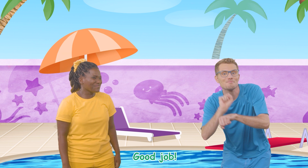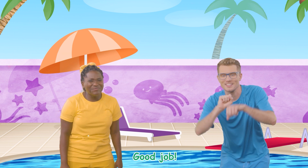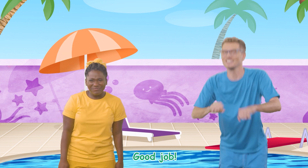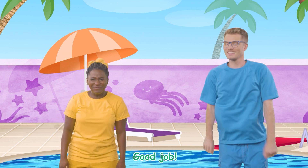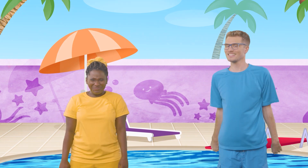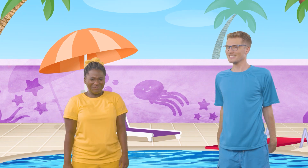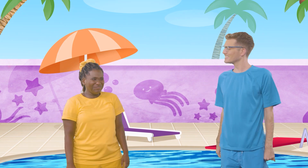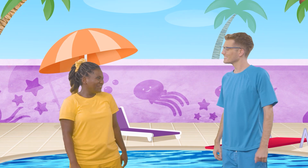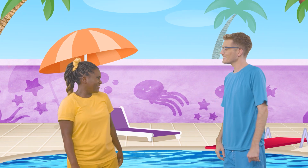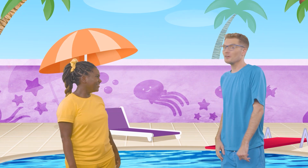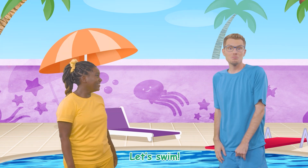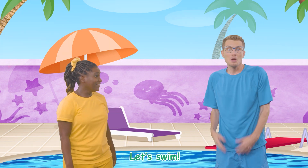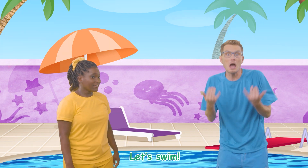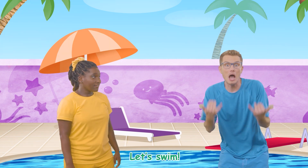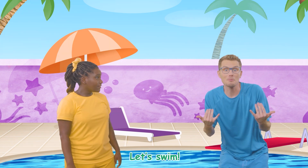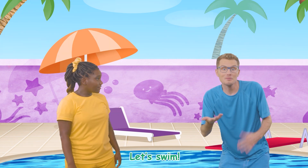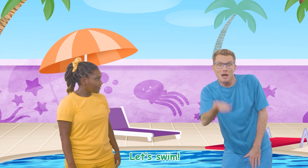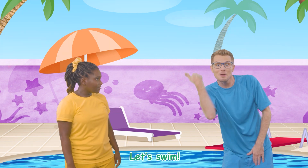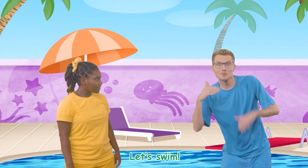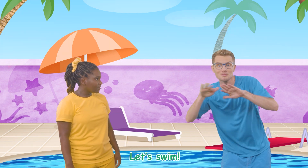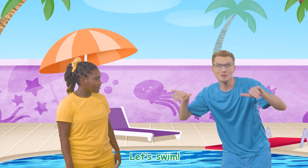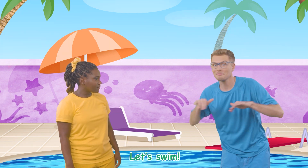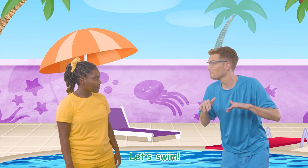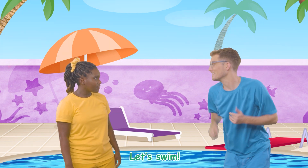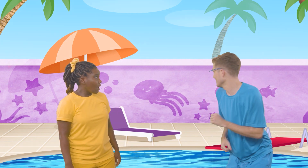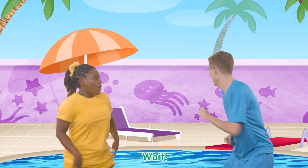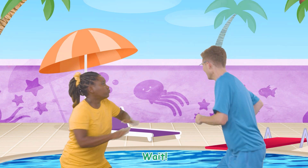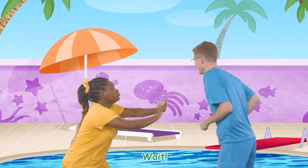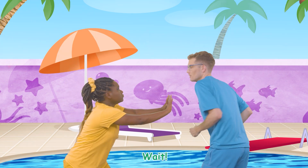Let's swim! Wait!